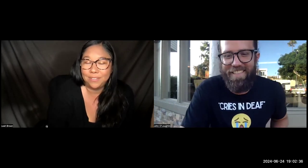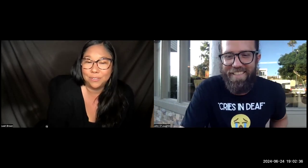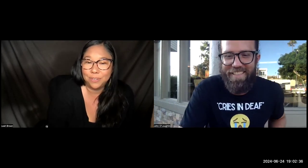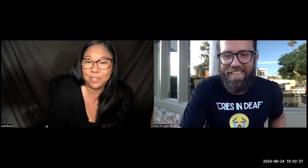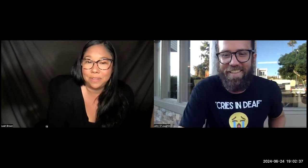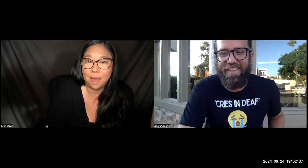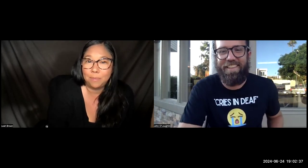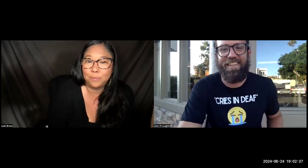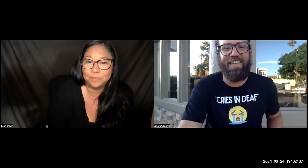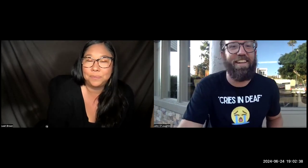feel free to do that.